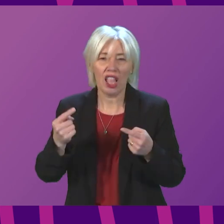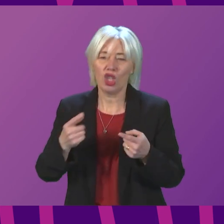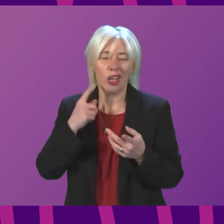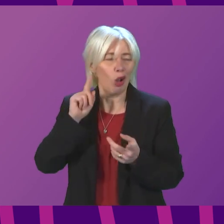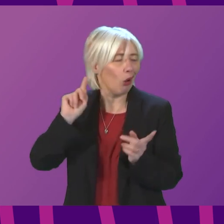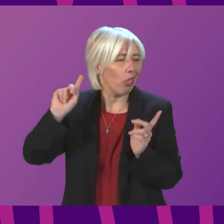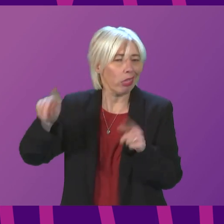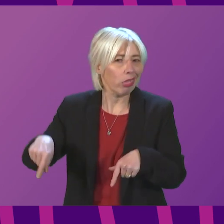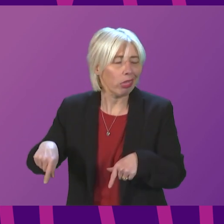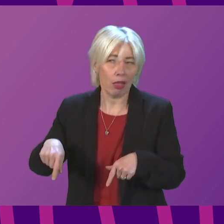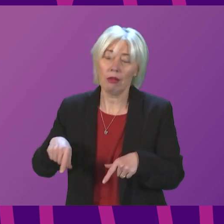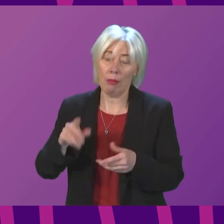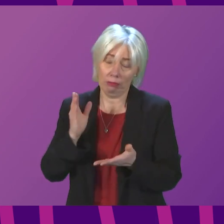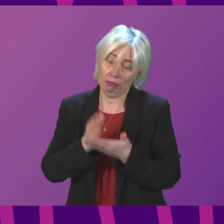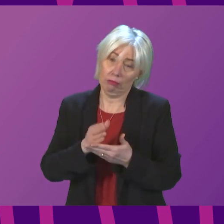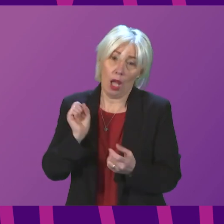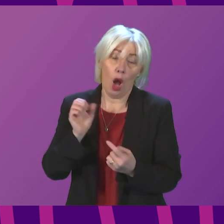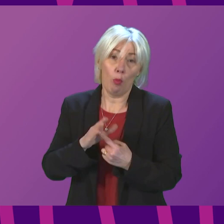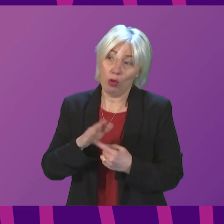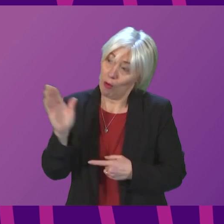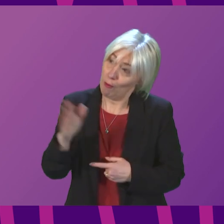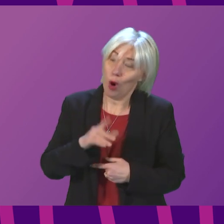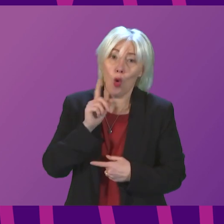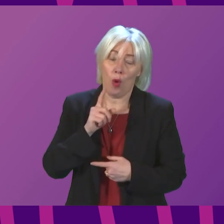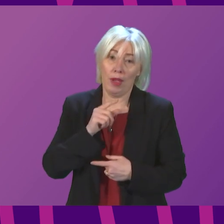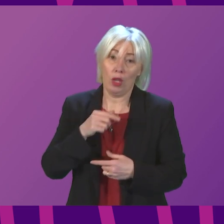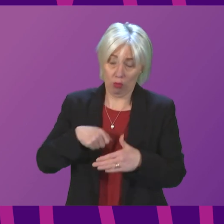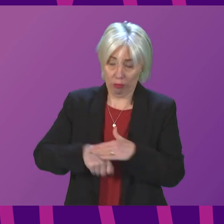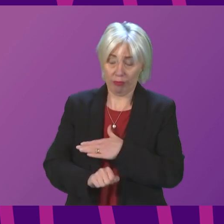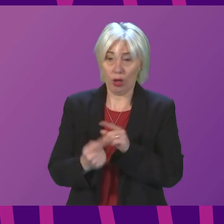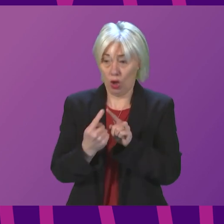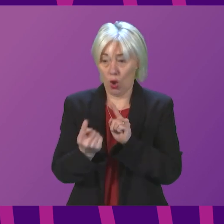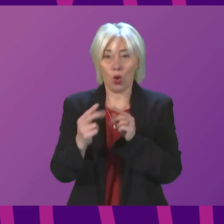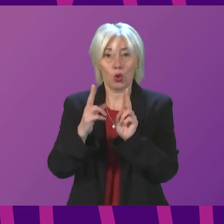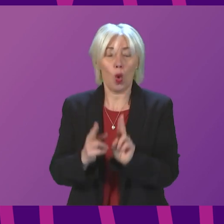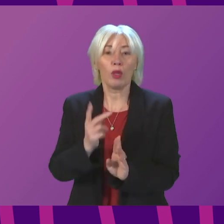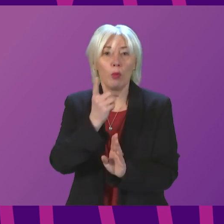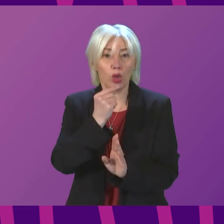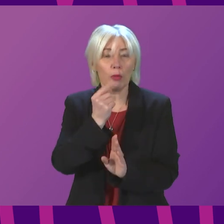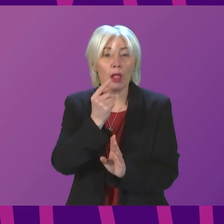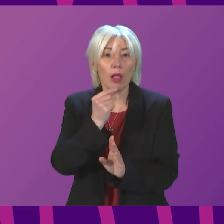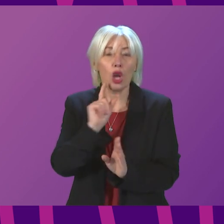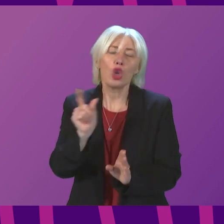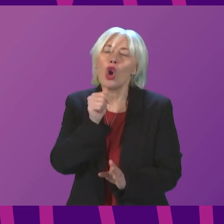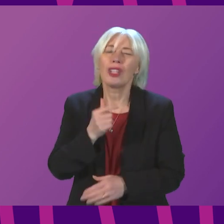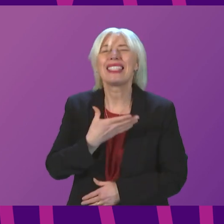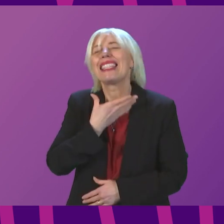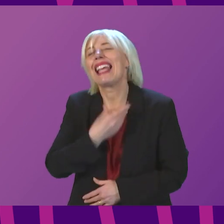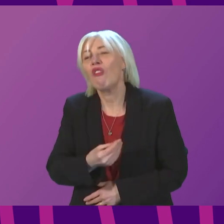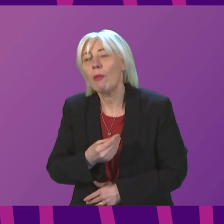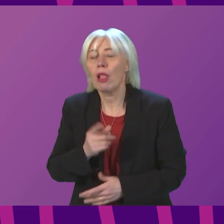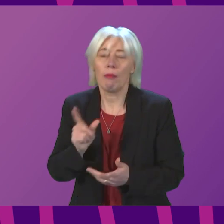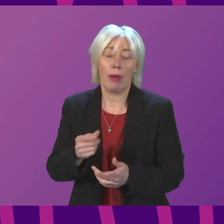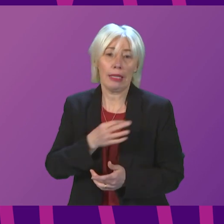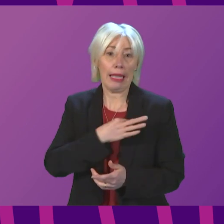important it is to all women to give birth as close to home as possible. That is not just something that is desirable. There are many good clinical